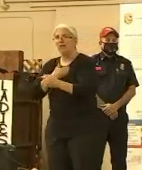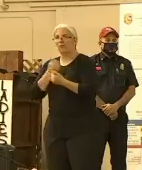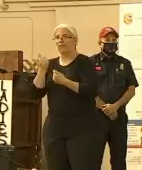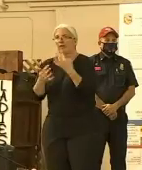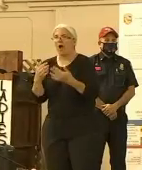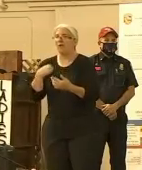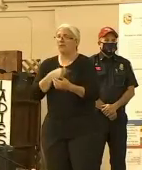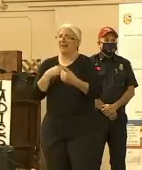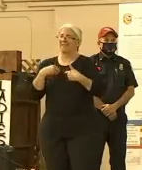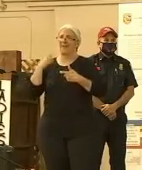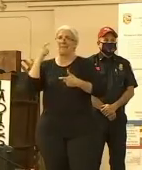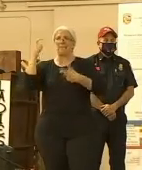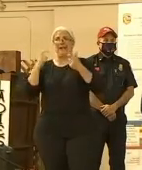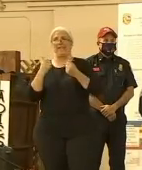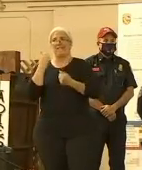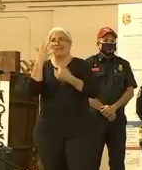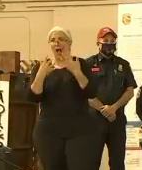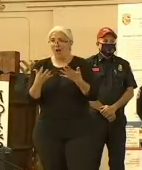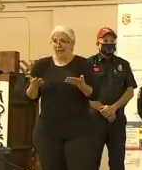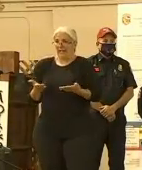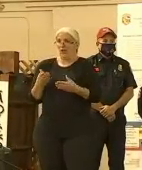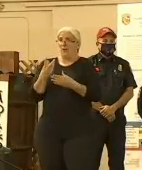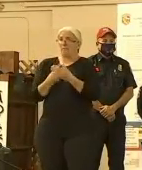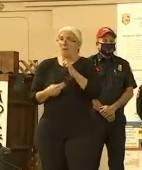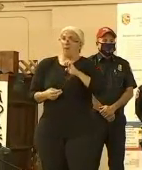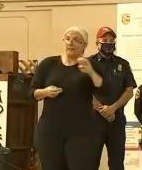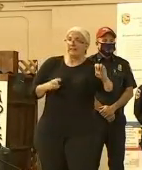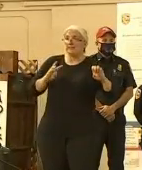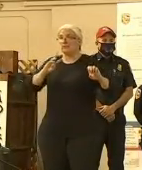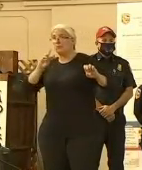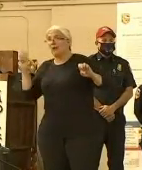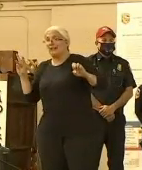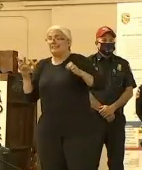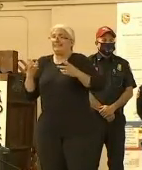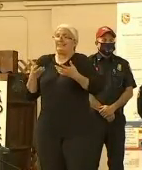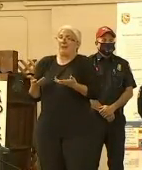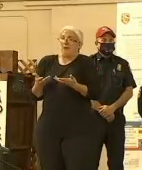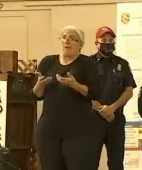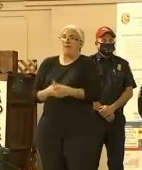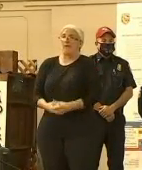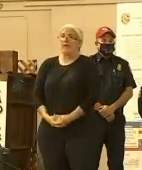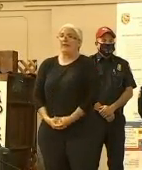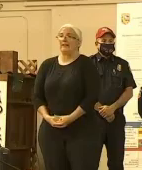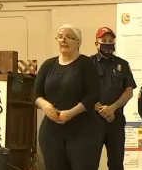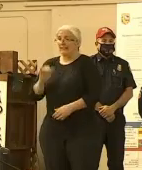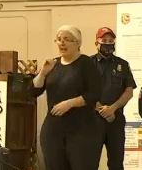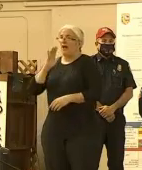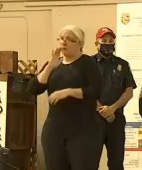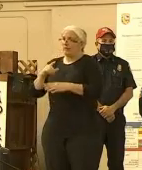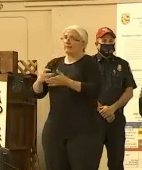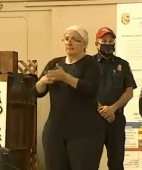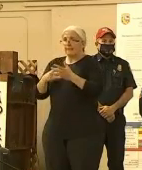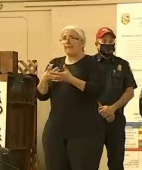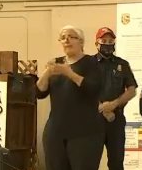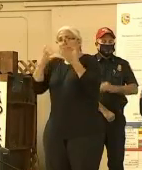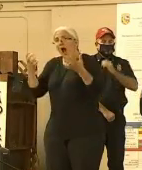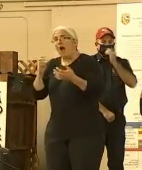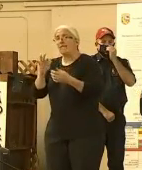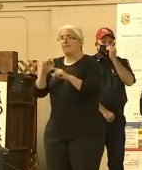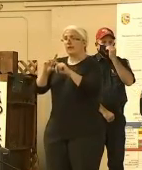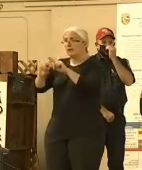both the east and the west zone. It's taken a lot of resources. It's taken a lot of time. It's taken a lot of effort.